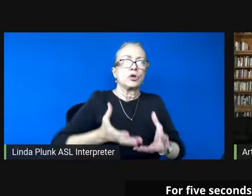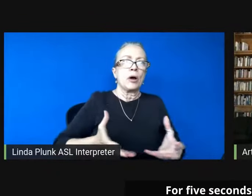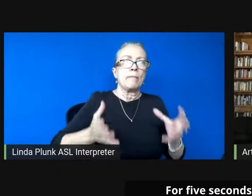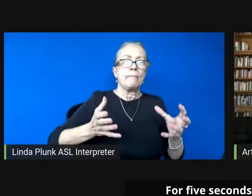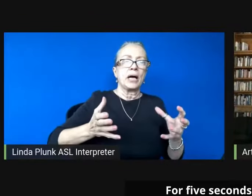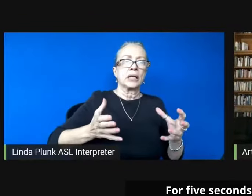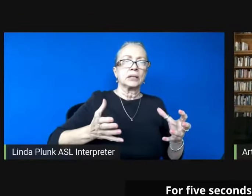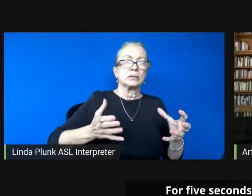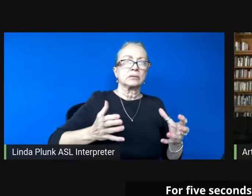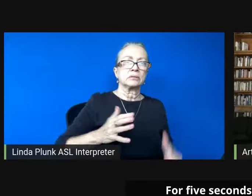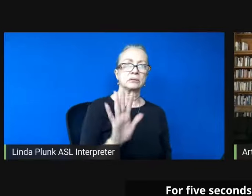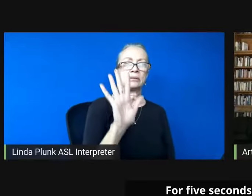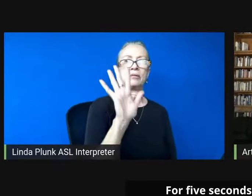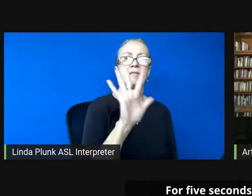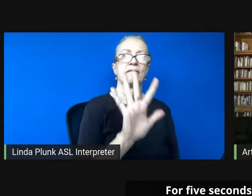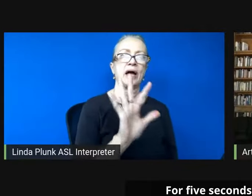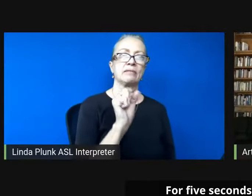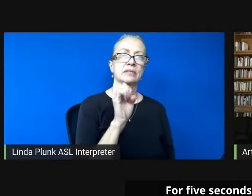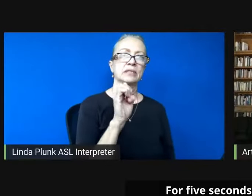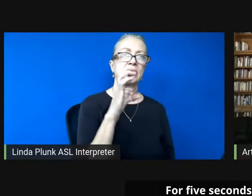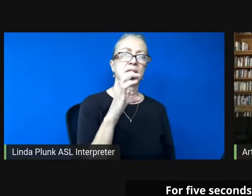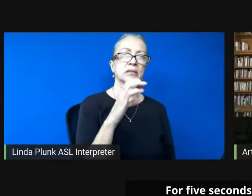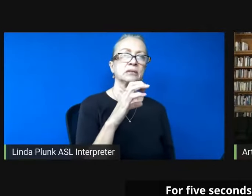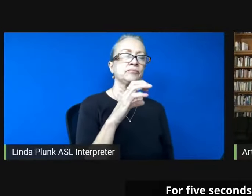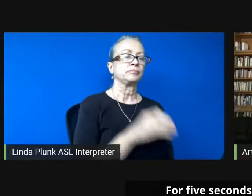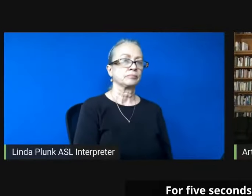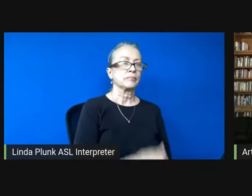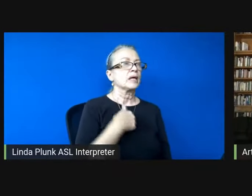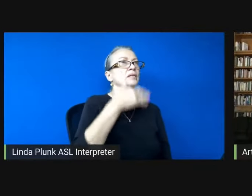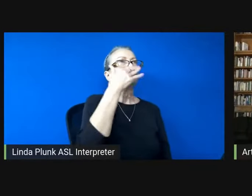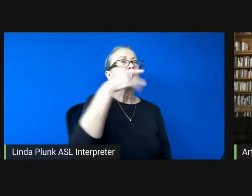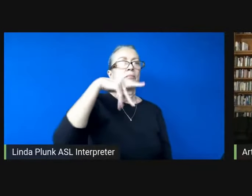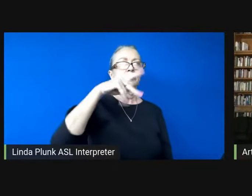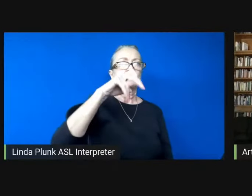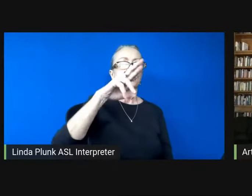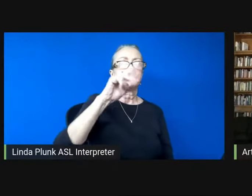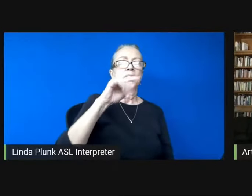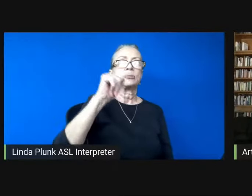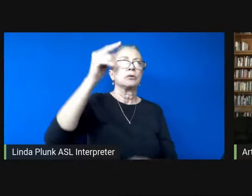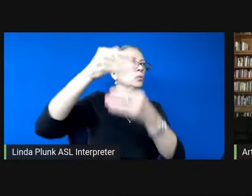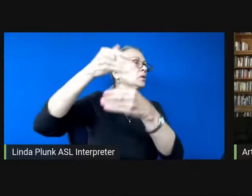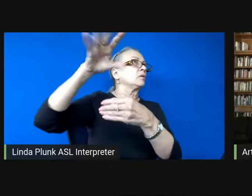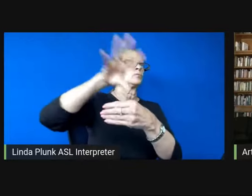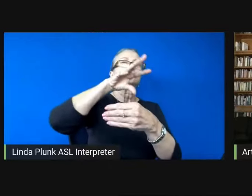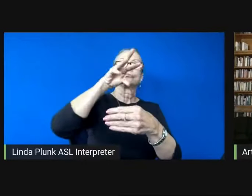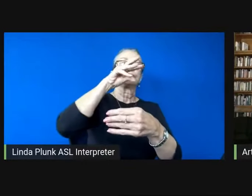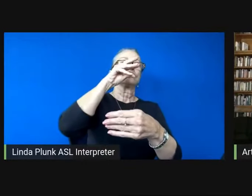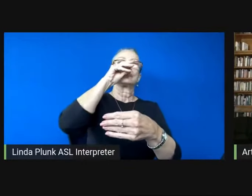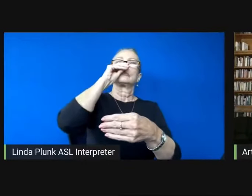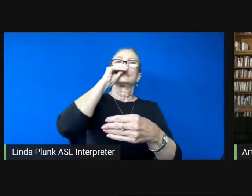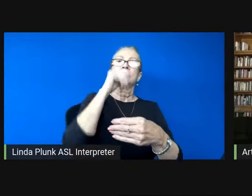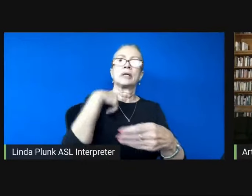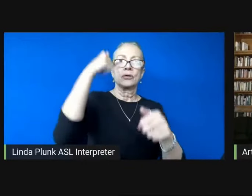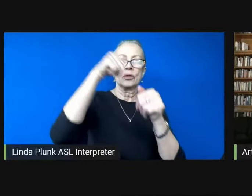five seconds i smell peppermint through an open window recall where a wild